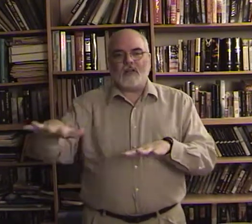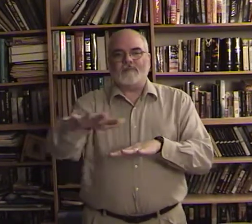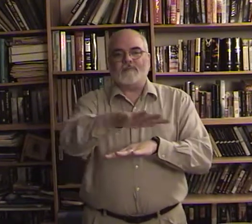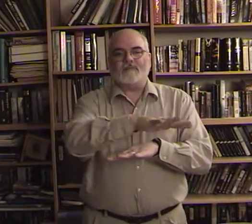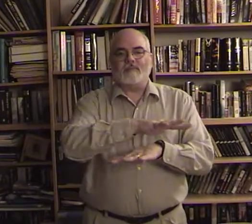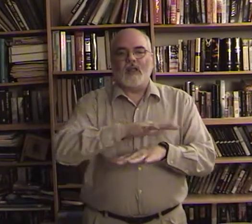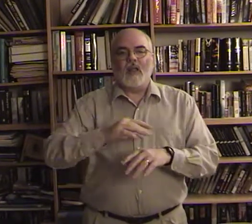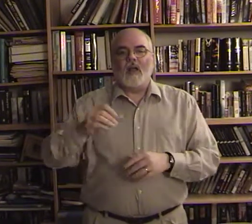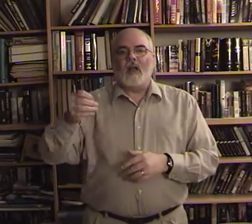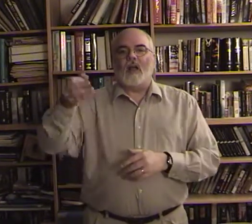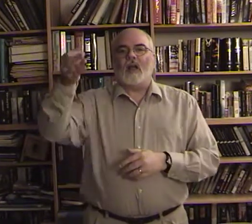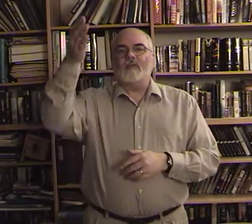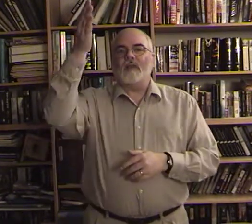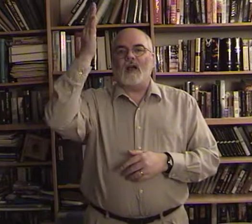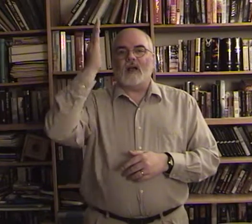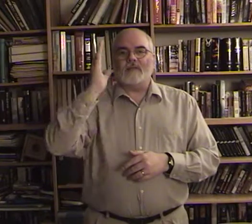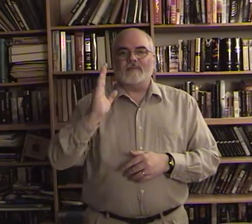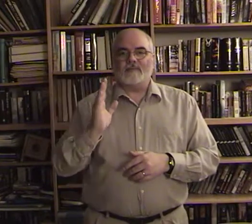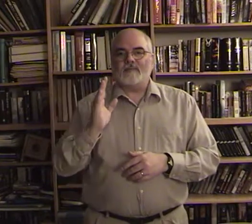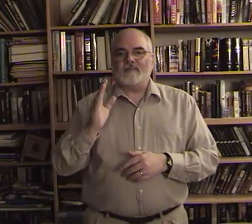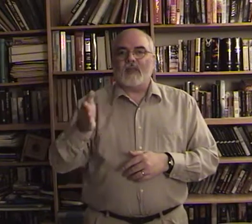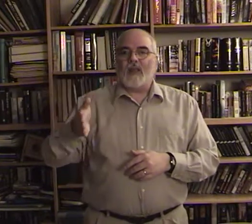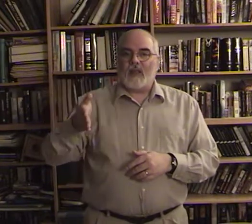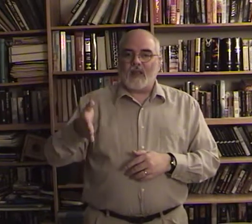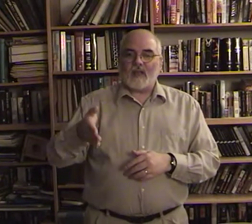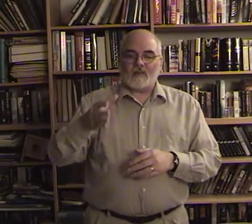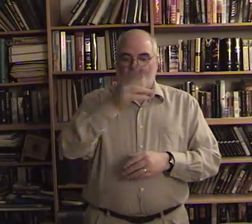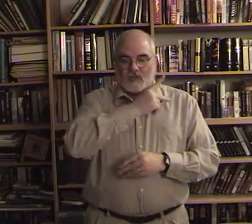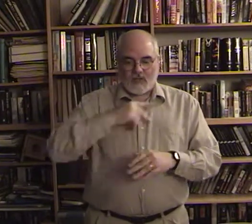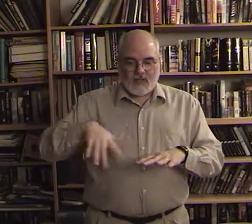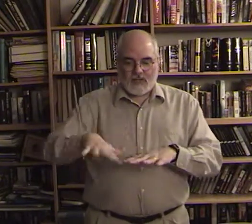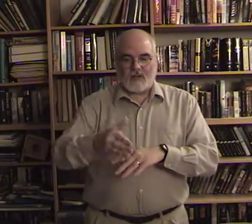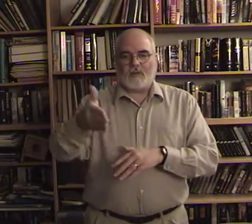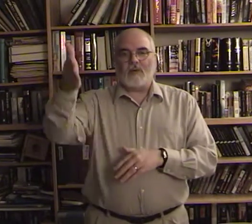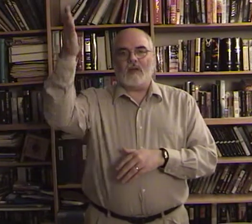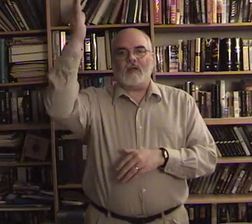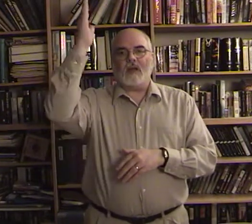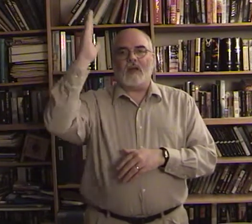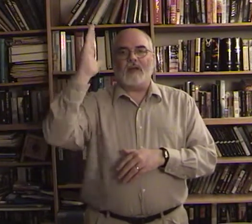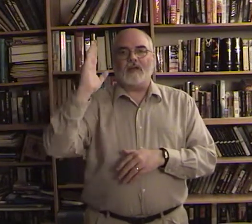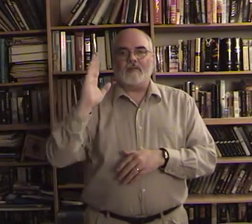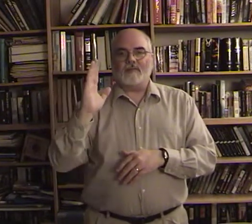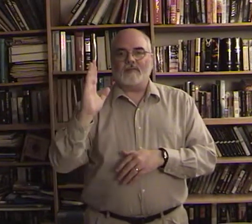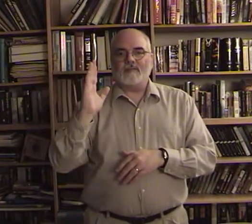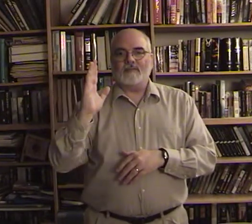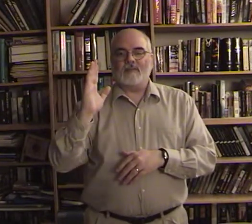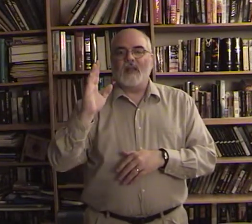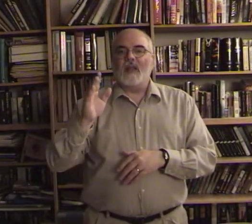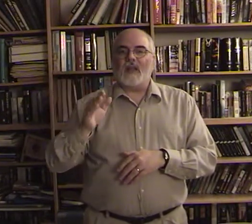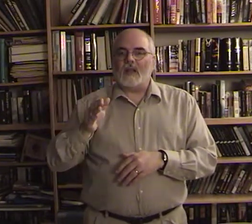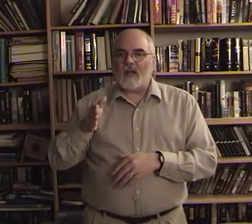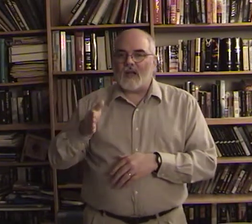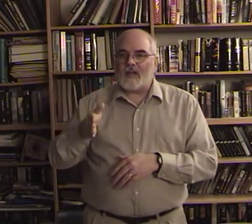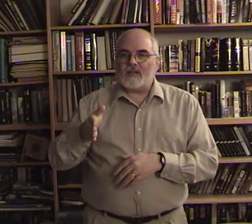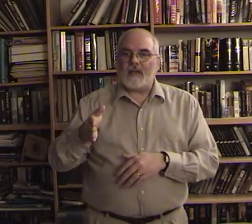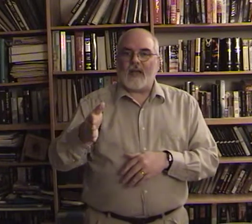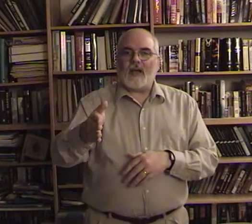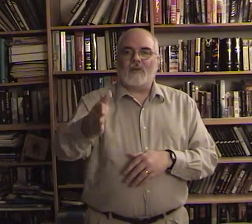of god and so kingdom god and god is out